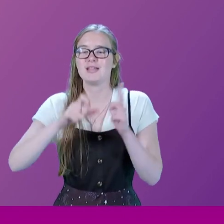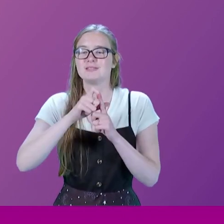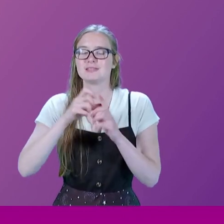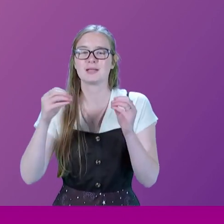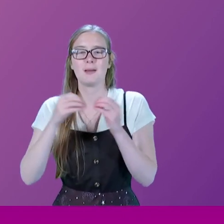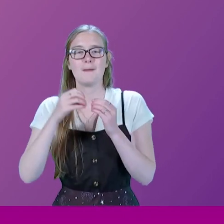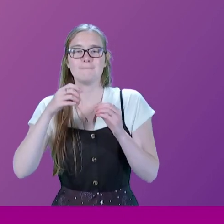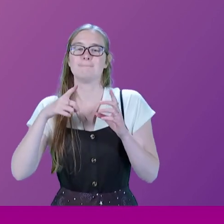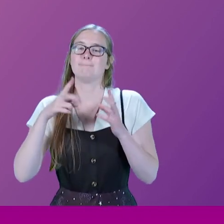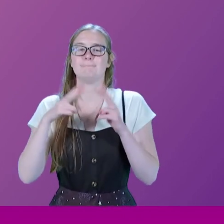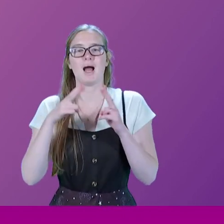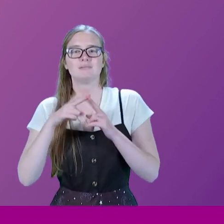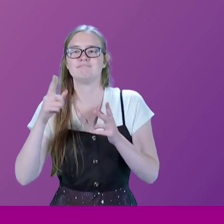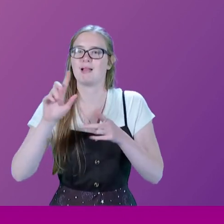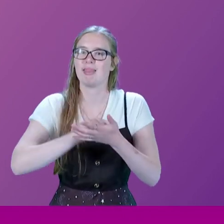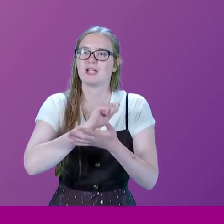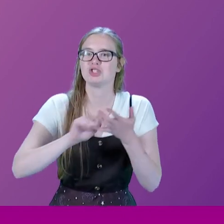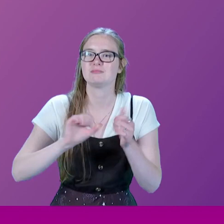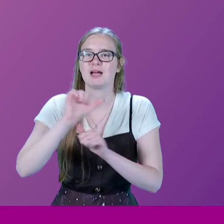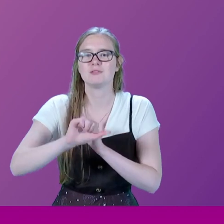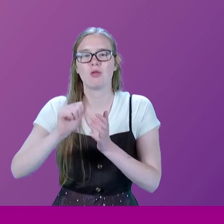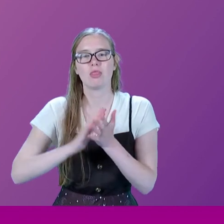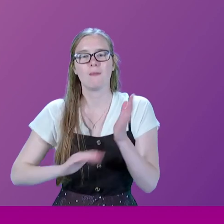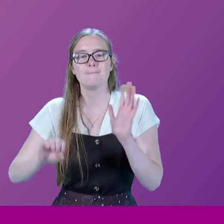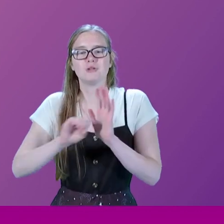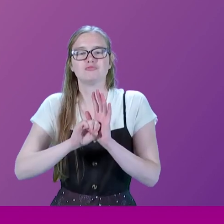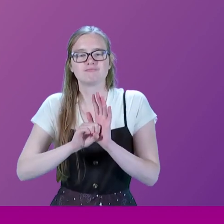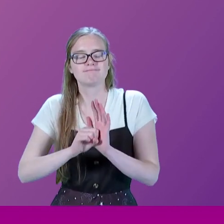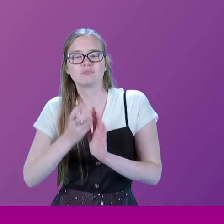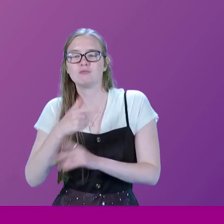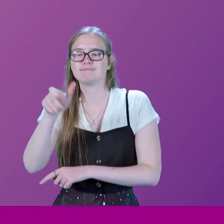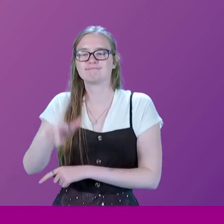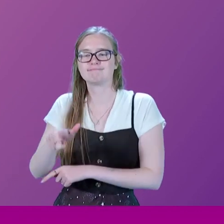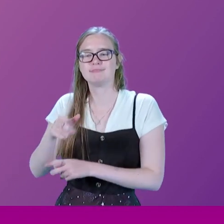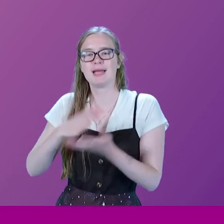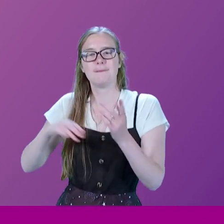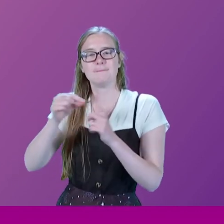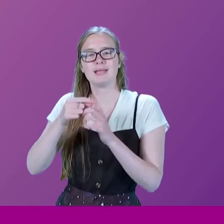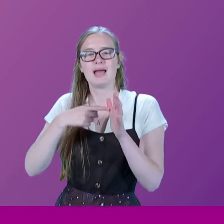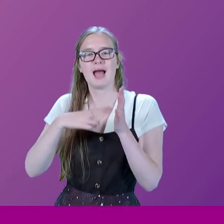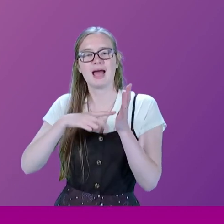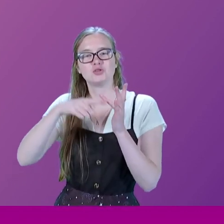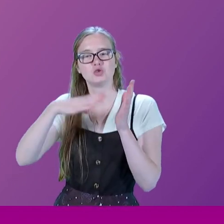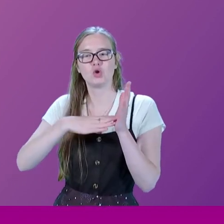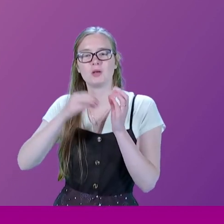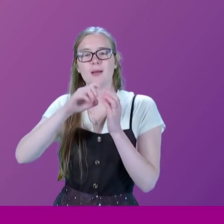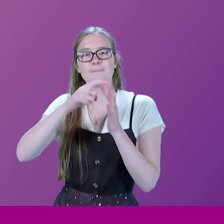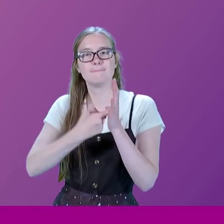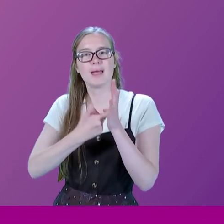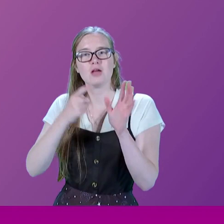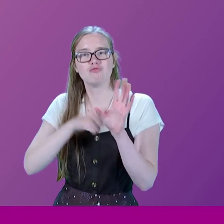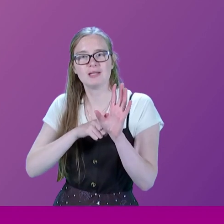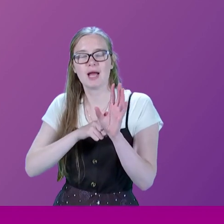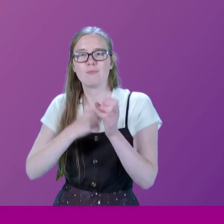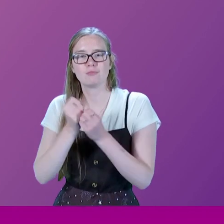1984 following the murder of the sitting MP Sir Anton Berry in the bombing of the Grand Hotel in